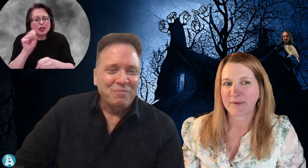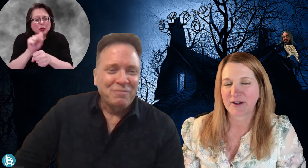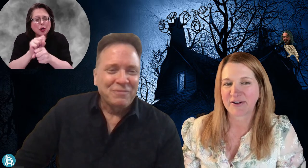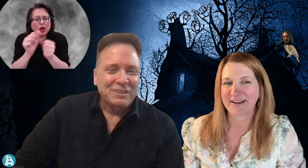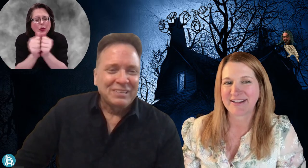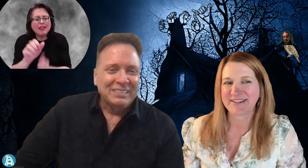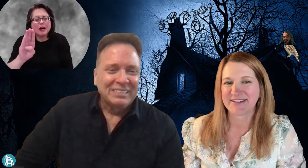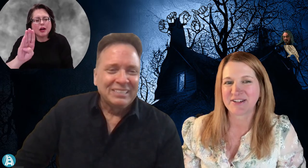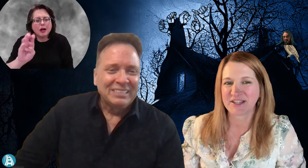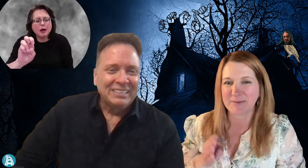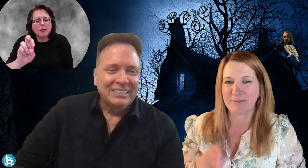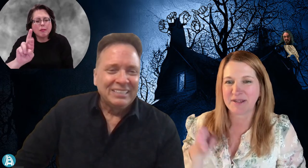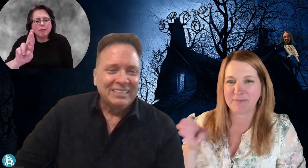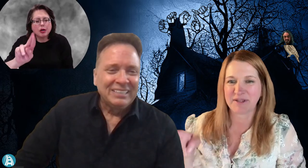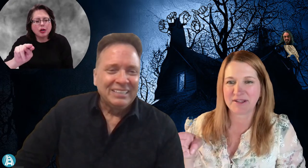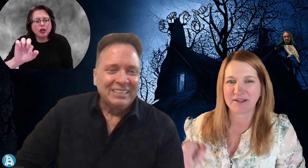B-R-A-G-G-B-B.